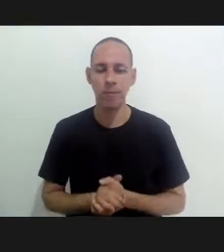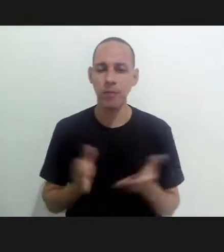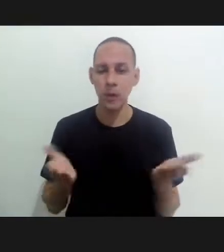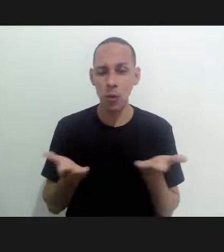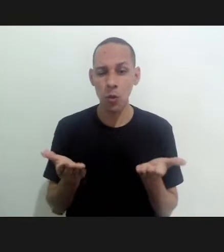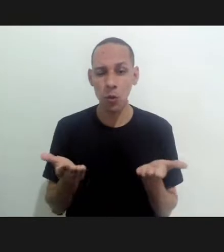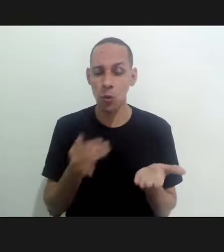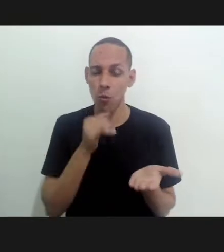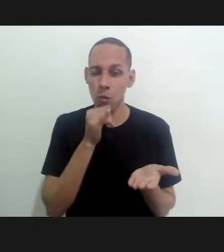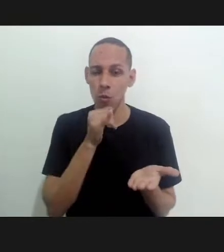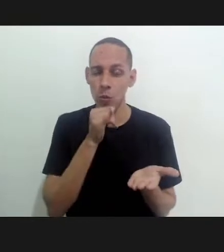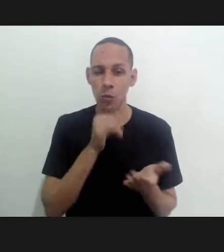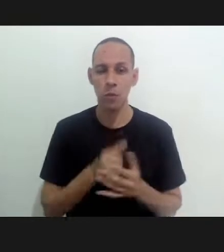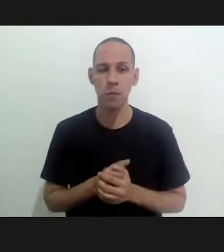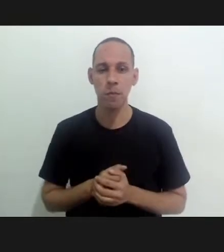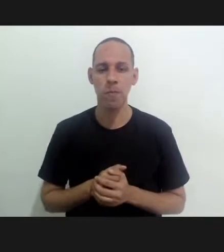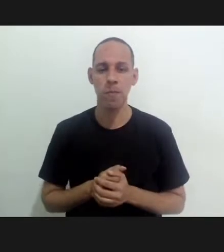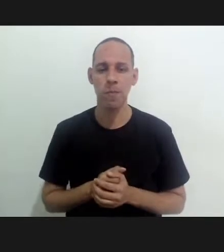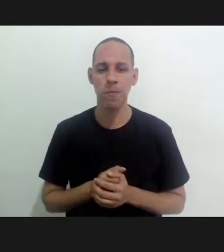today